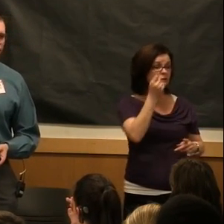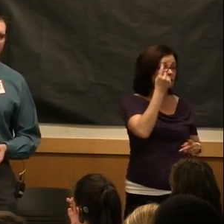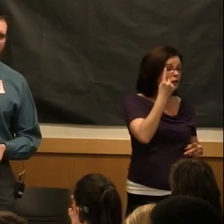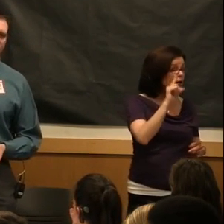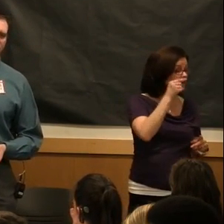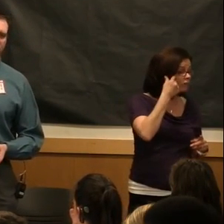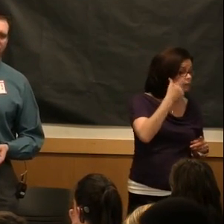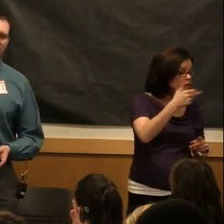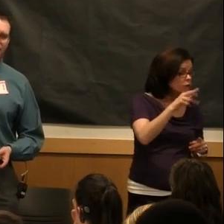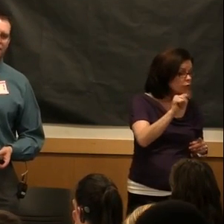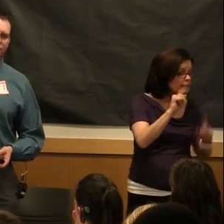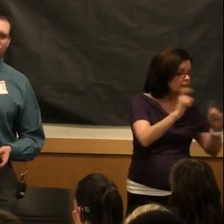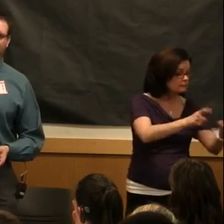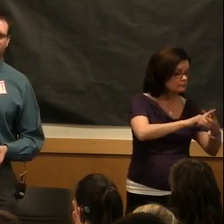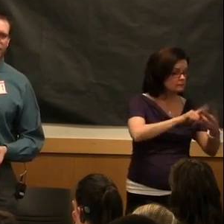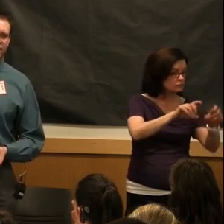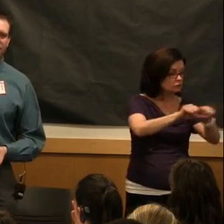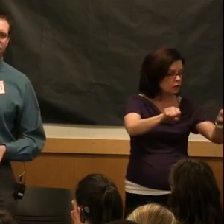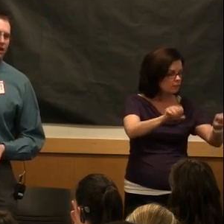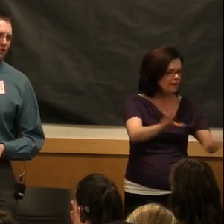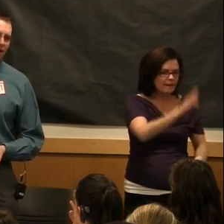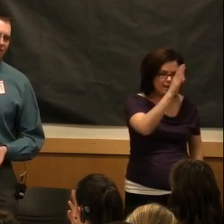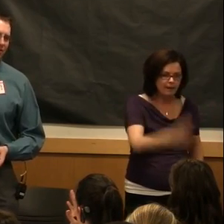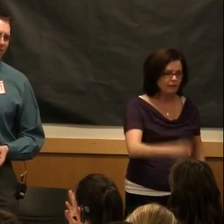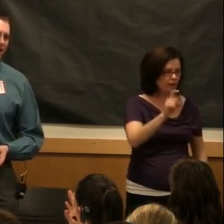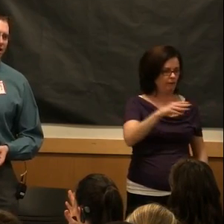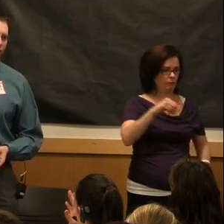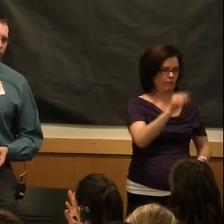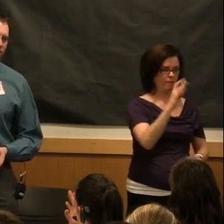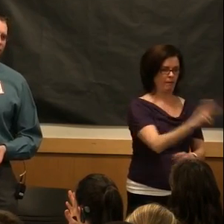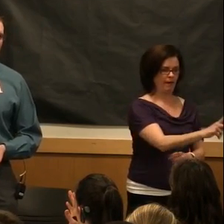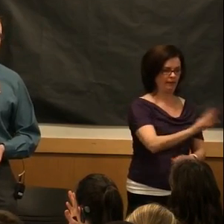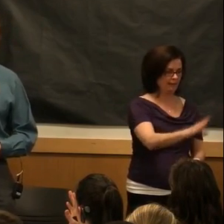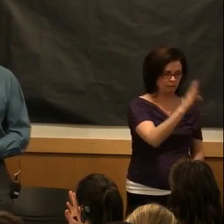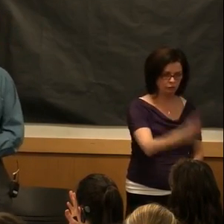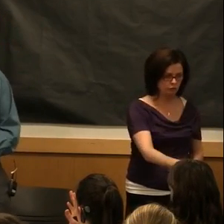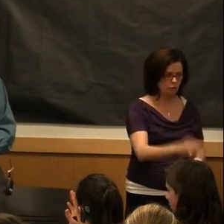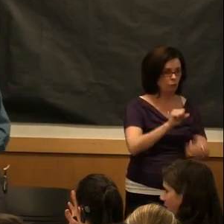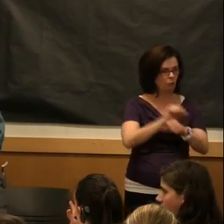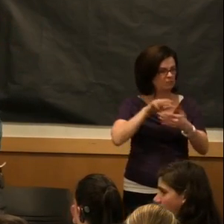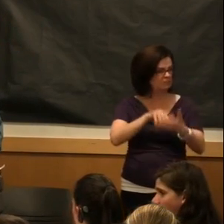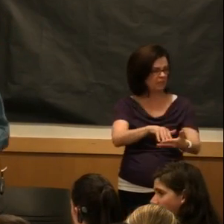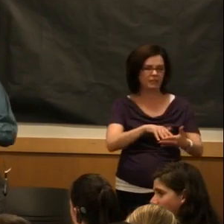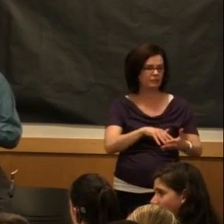you don't ever have to pay back. Work study, you never have to pay back. Only loans.